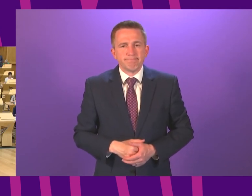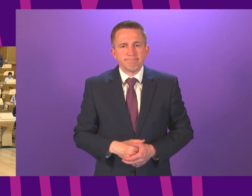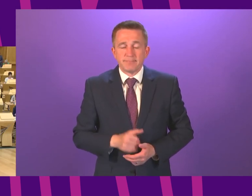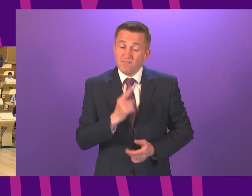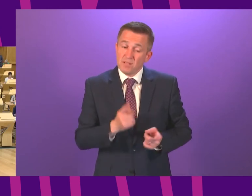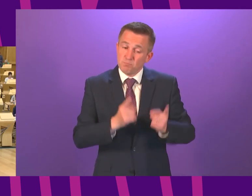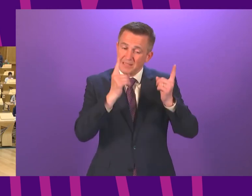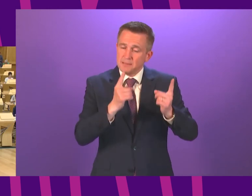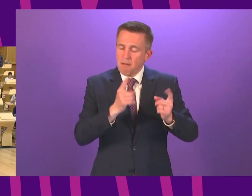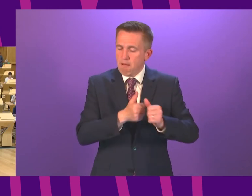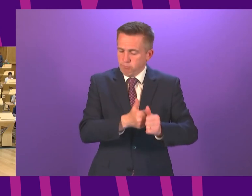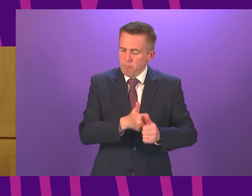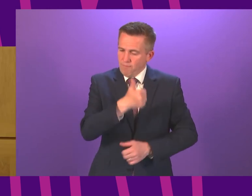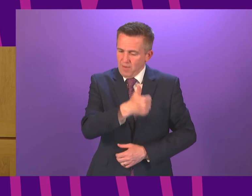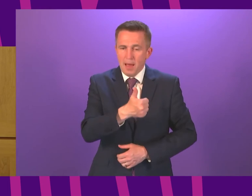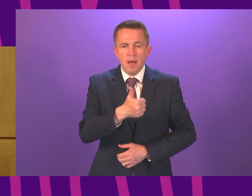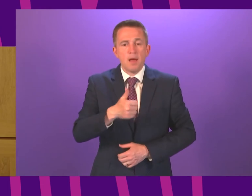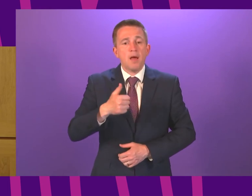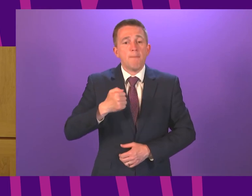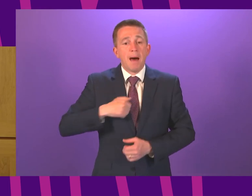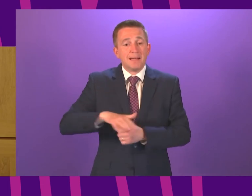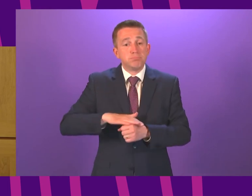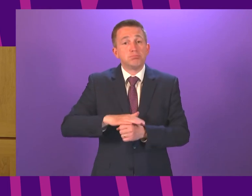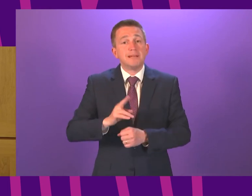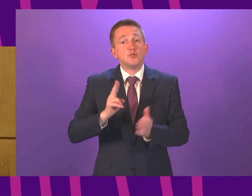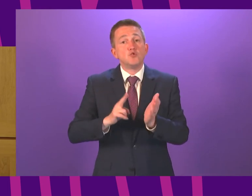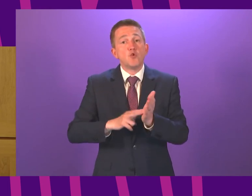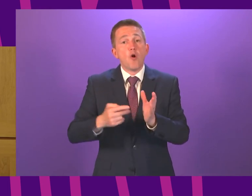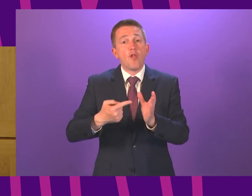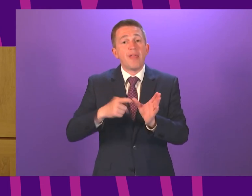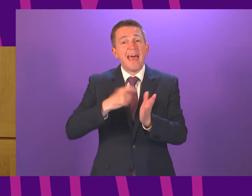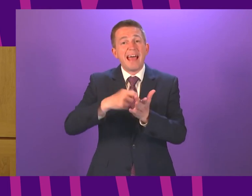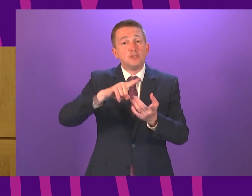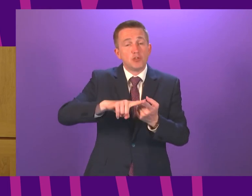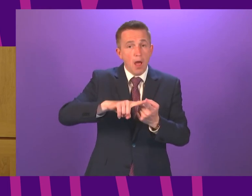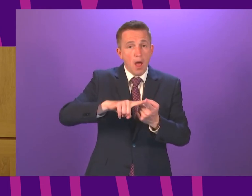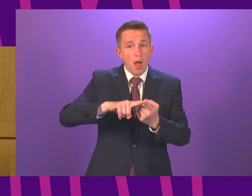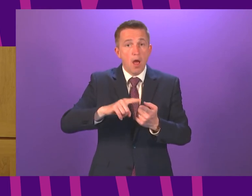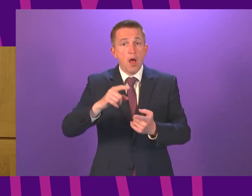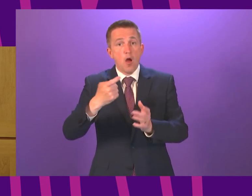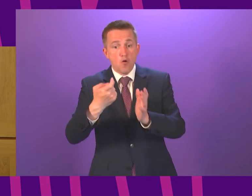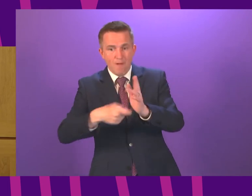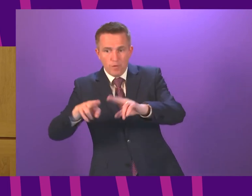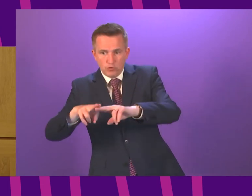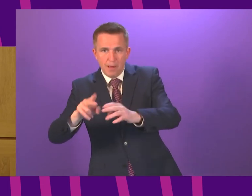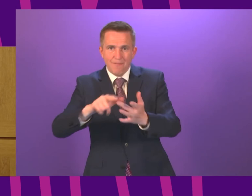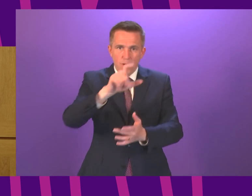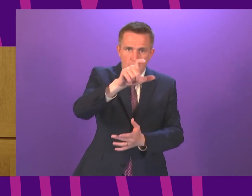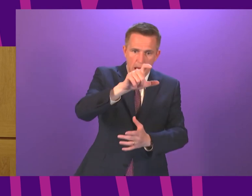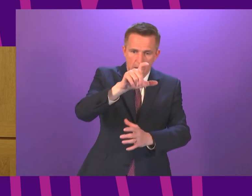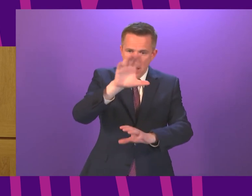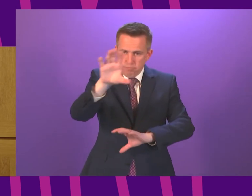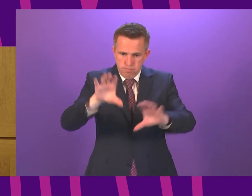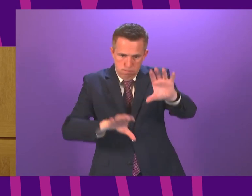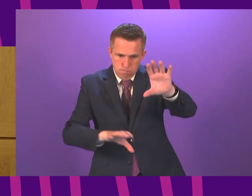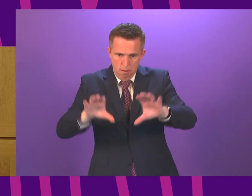by the First Minister but constituents in my region moving from North Ayrshire to Inverclyde to Renforshire to Western Bartonshire are moving from Tiers